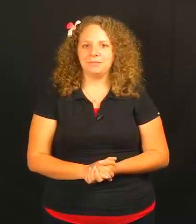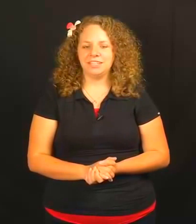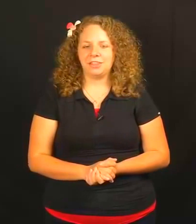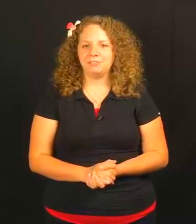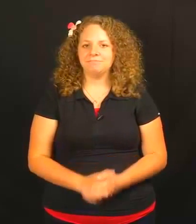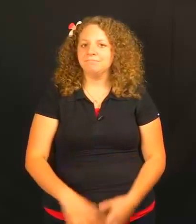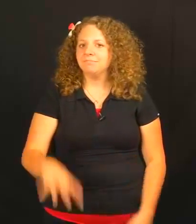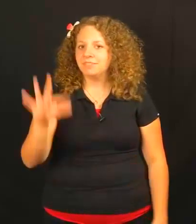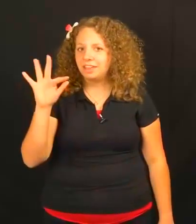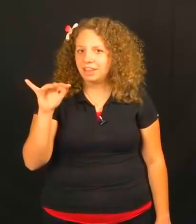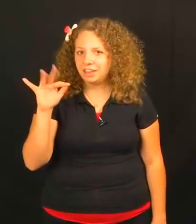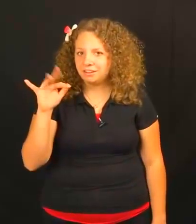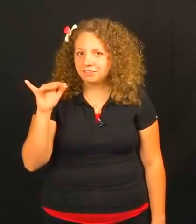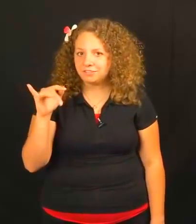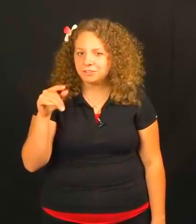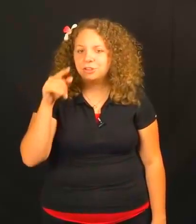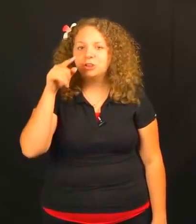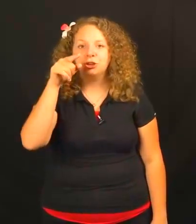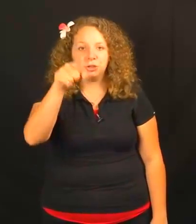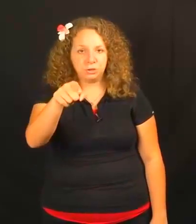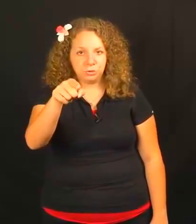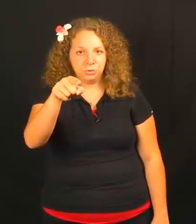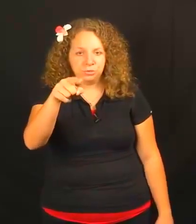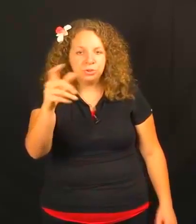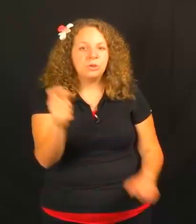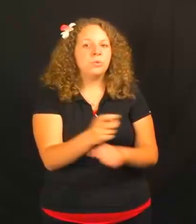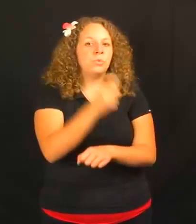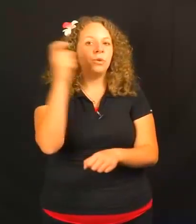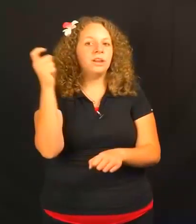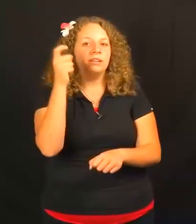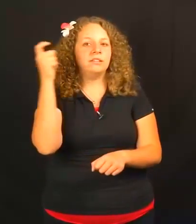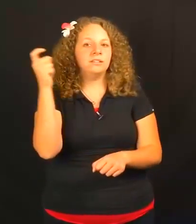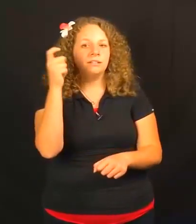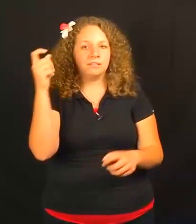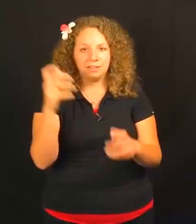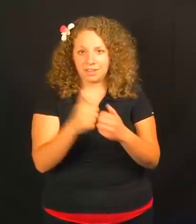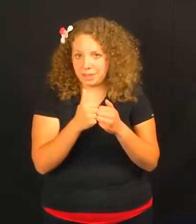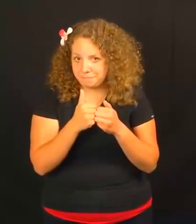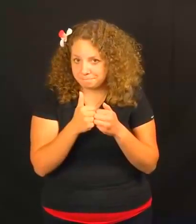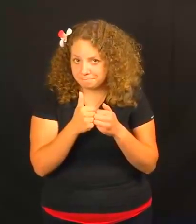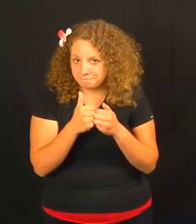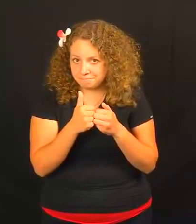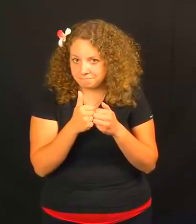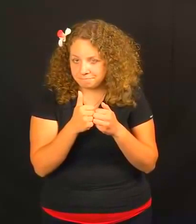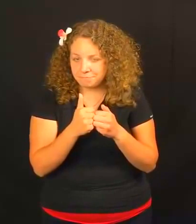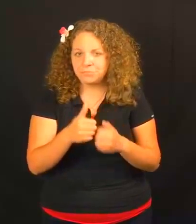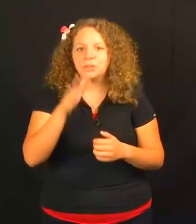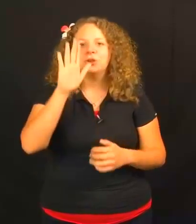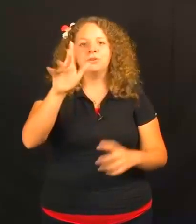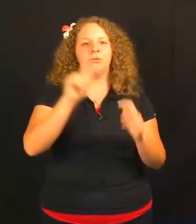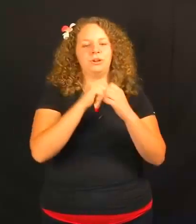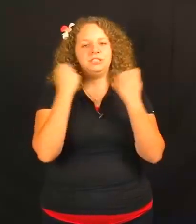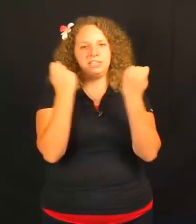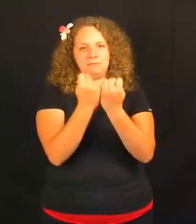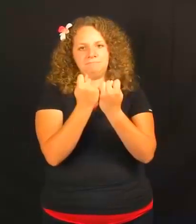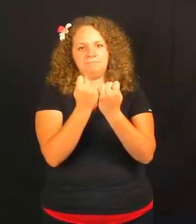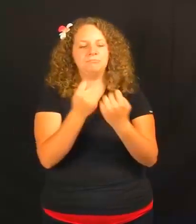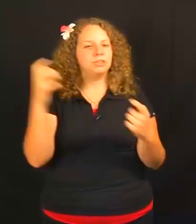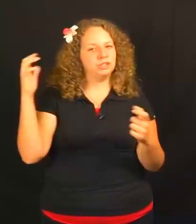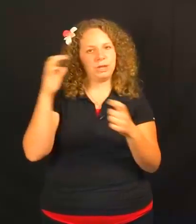one together. IF YOU WIN THE GAME, YOUR TEAM WILL BE